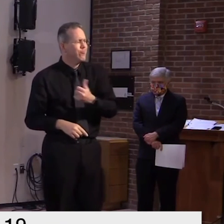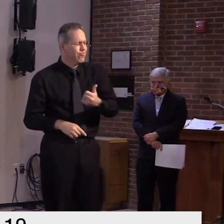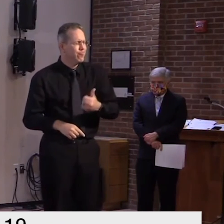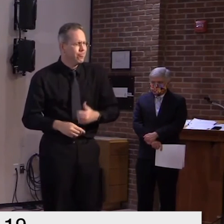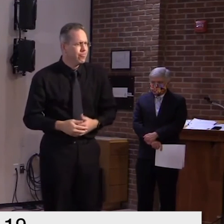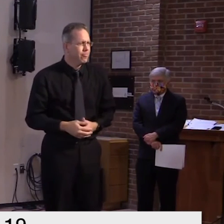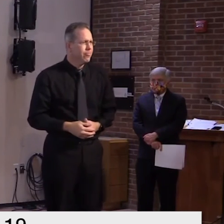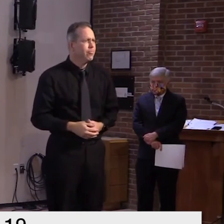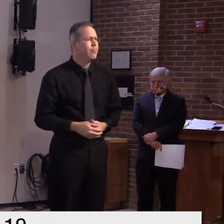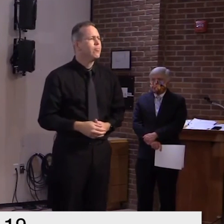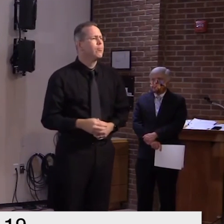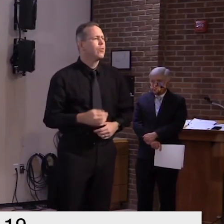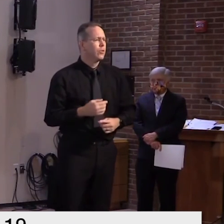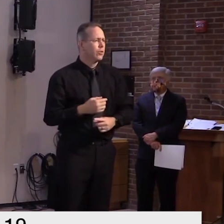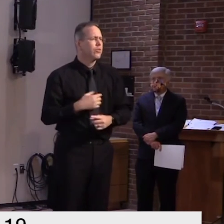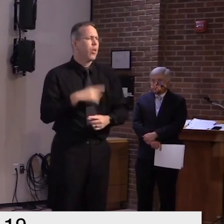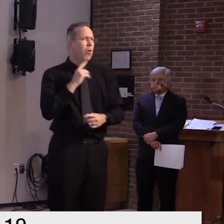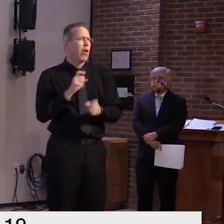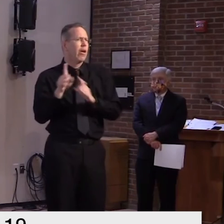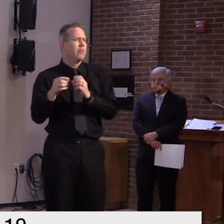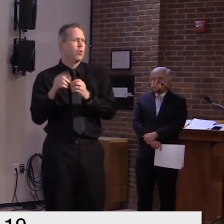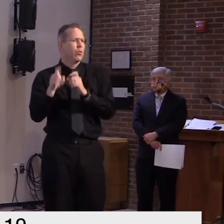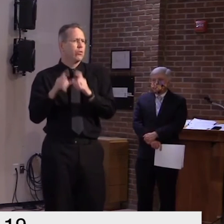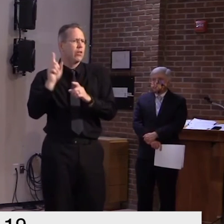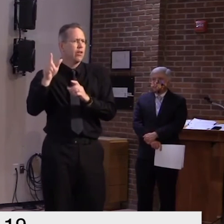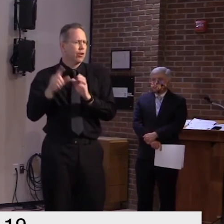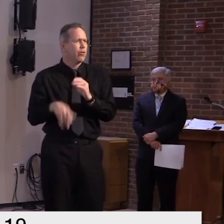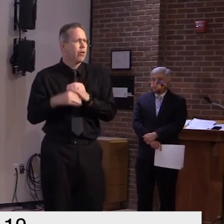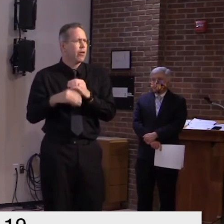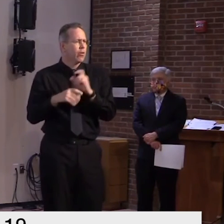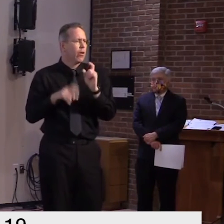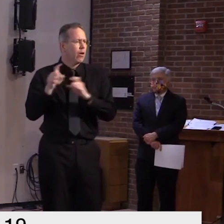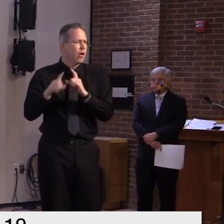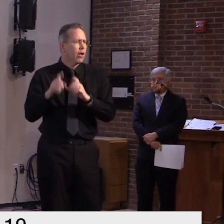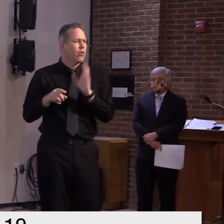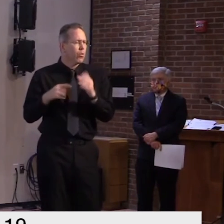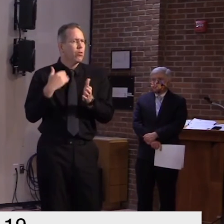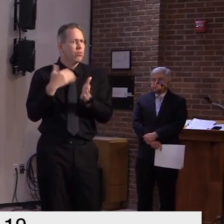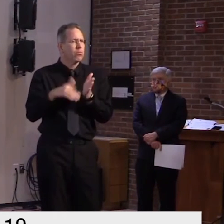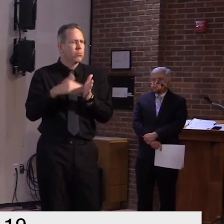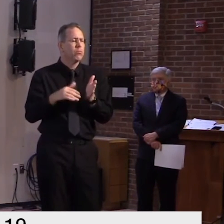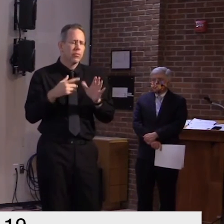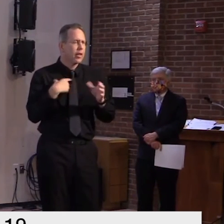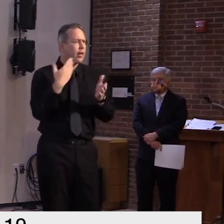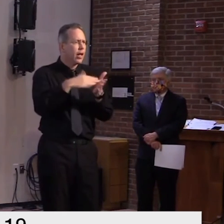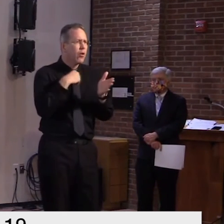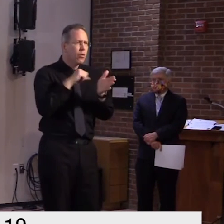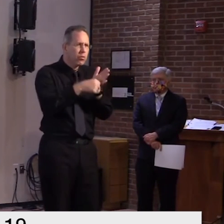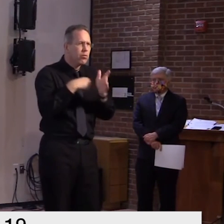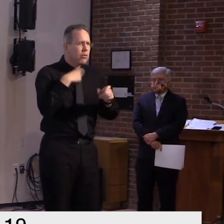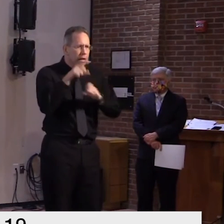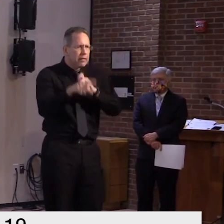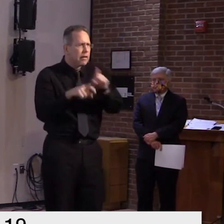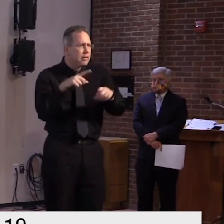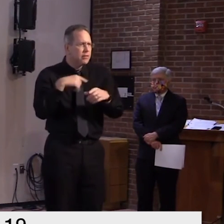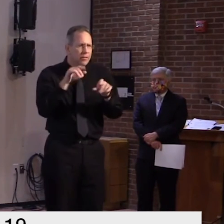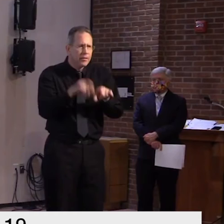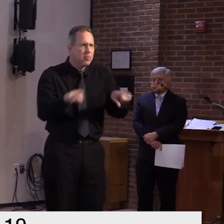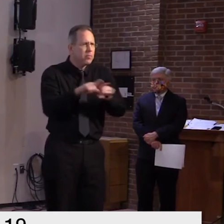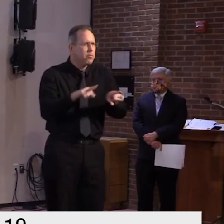going to be rolling out more testing or more routine testing for in patients and people at the facility that sounds like to me like the most